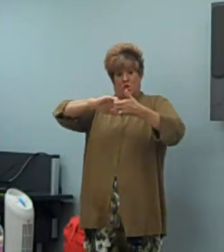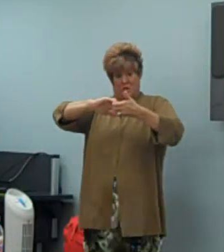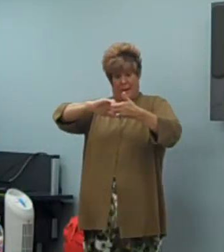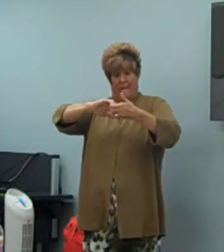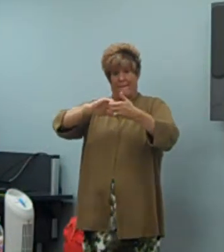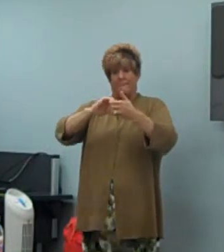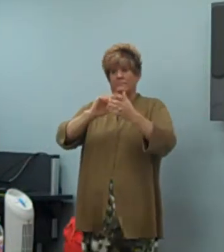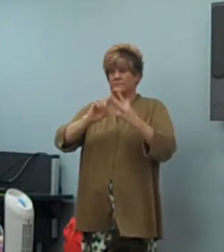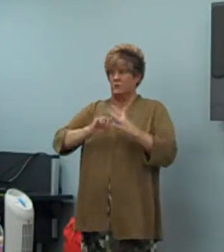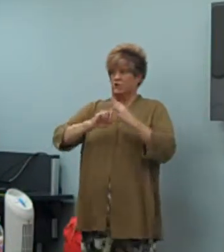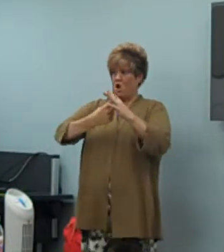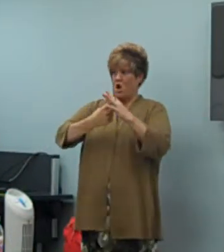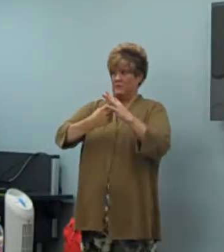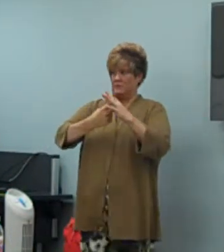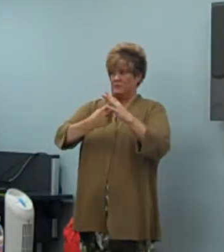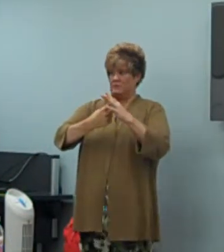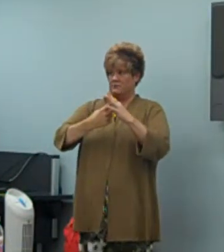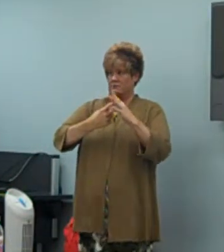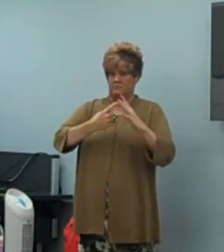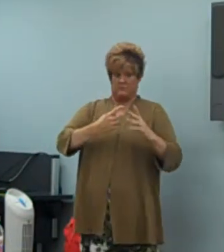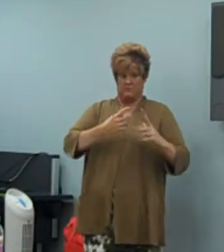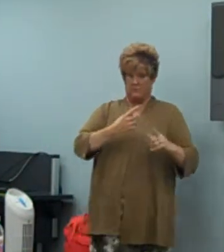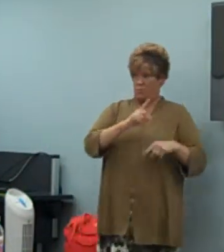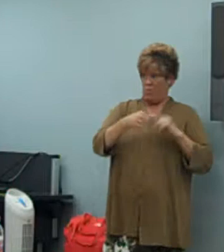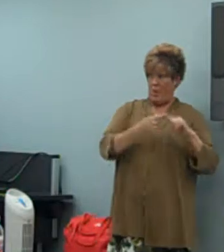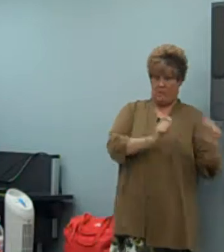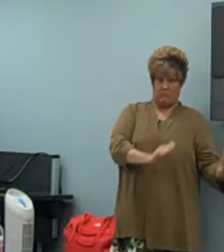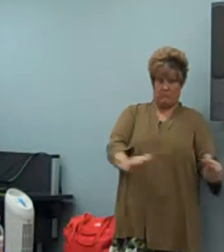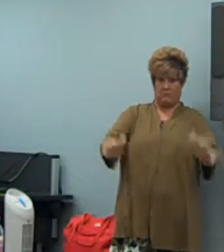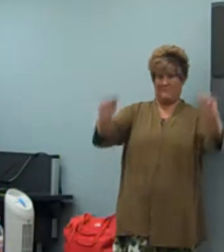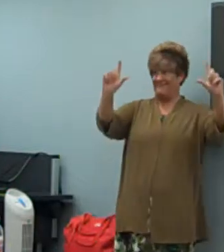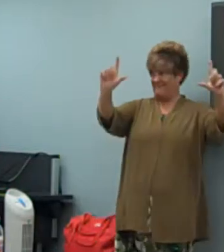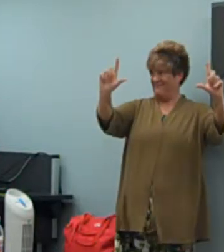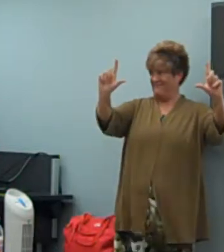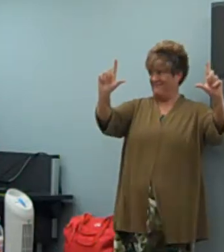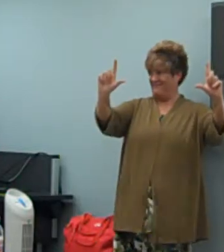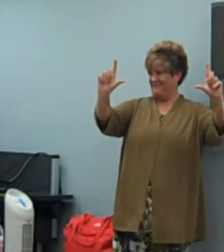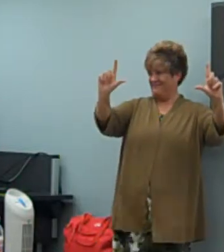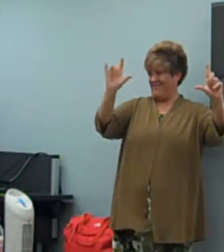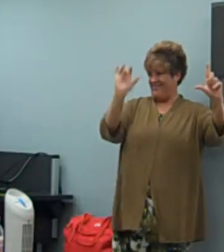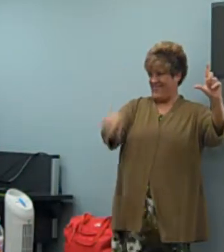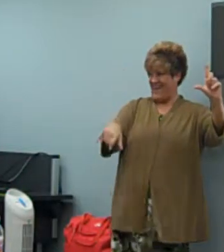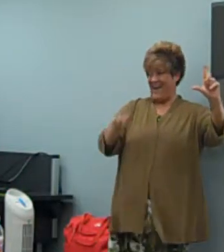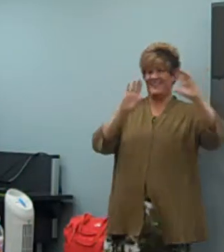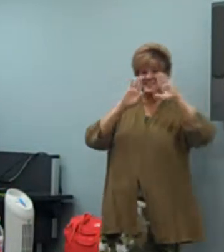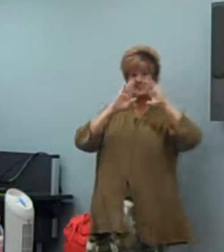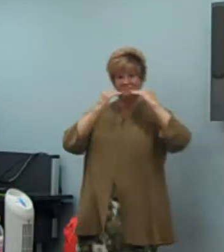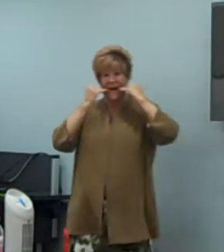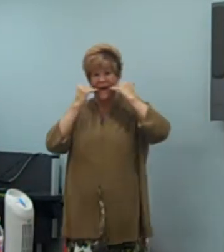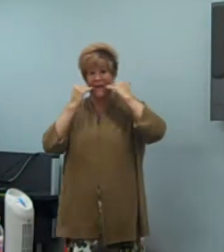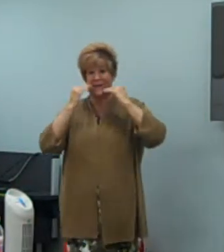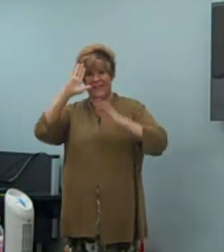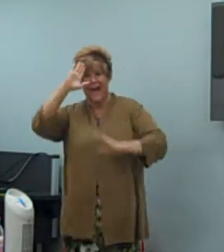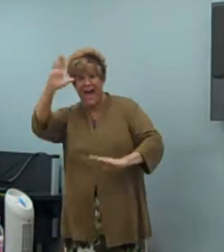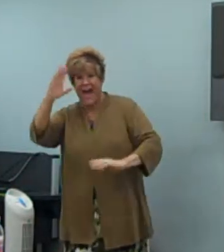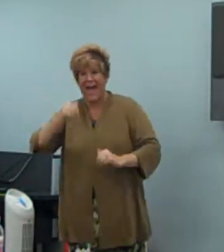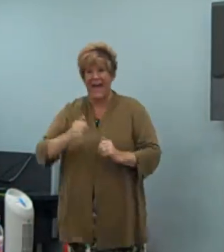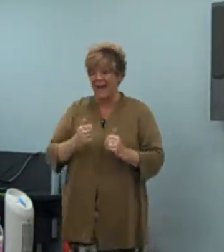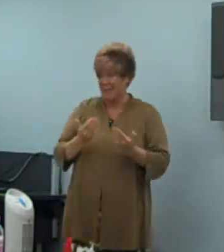why I'm asking for clarification. That's kind of where our, you know, relationship starts. You know,